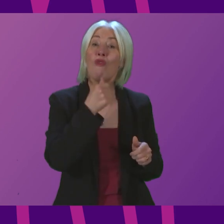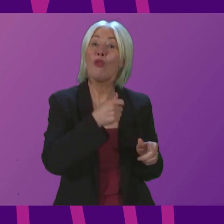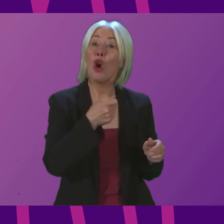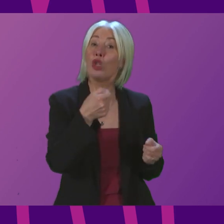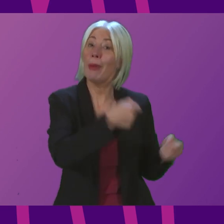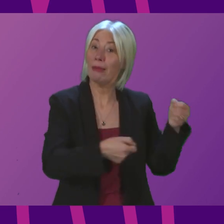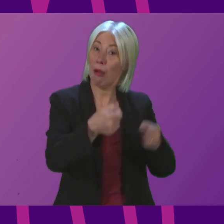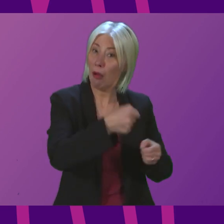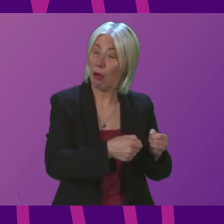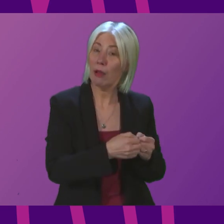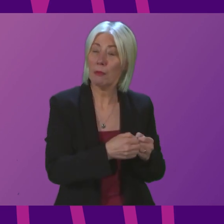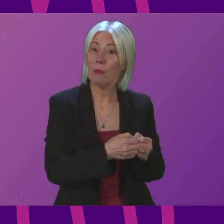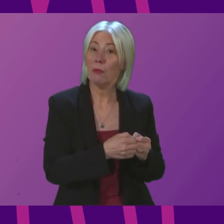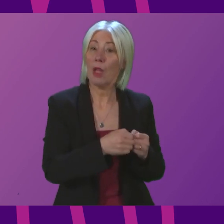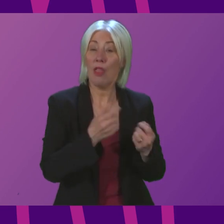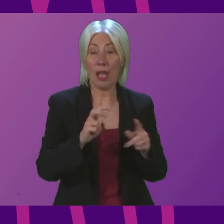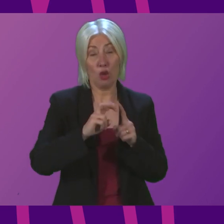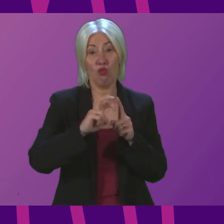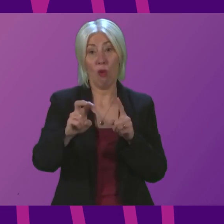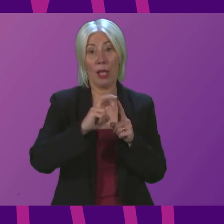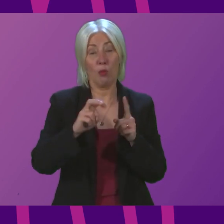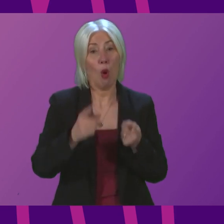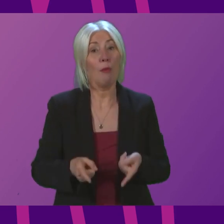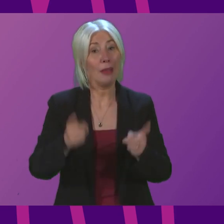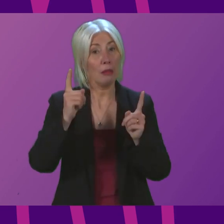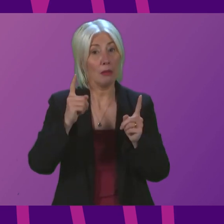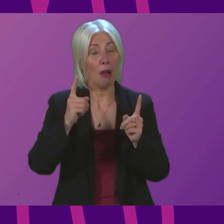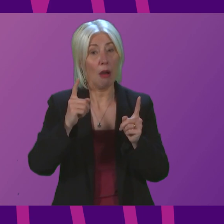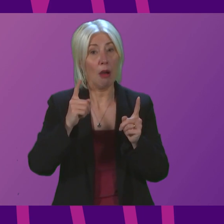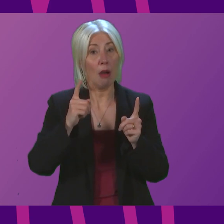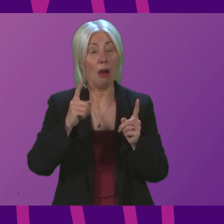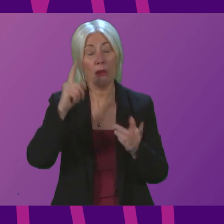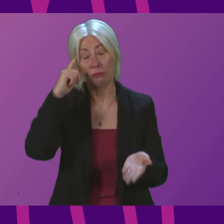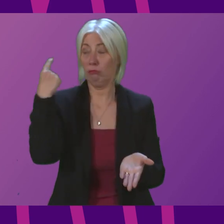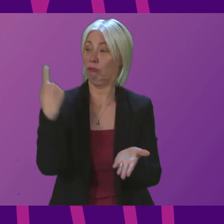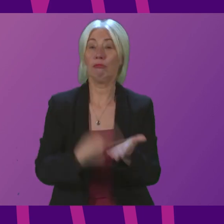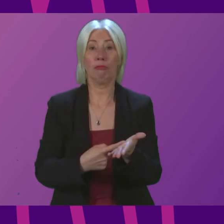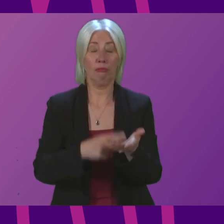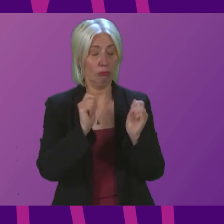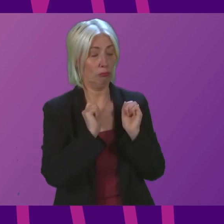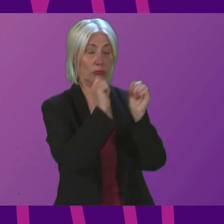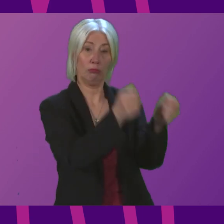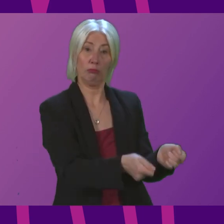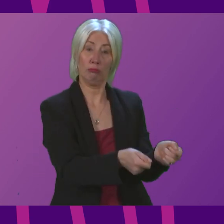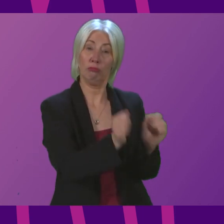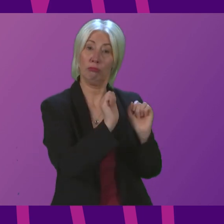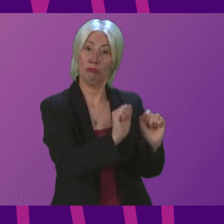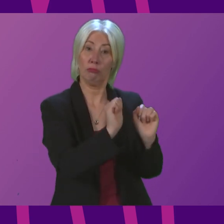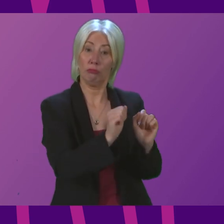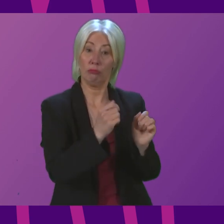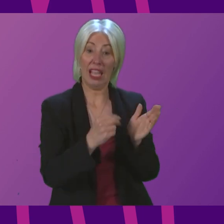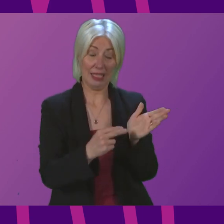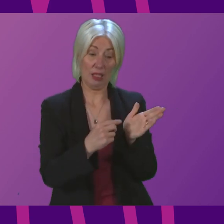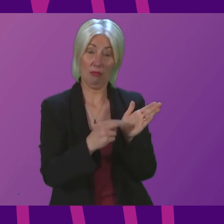that basis, the Transport Minister took the decision to award the contract, as the note